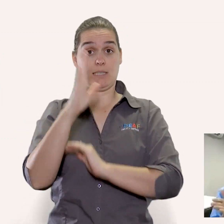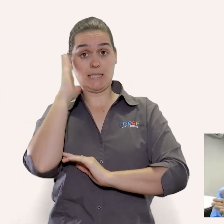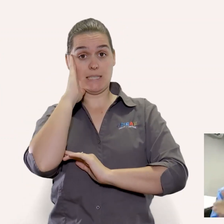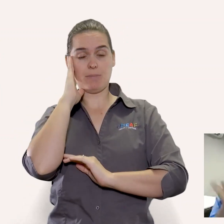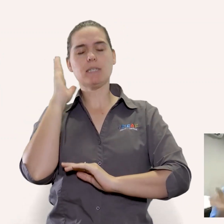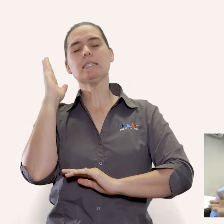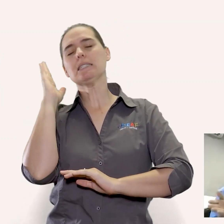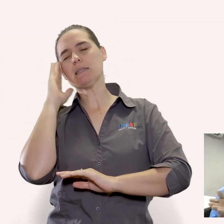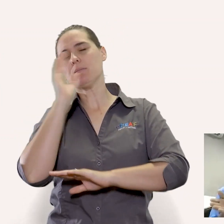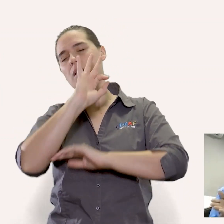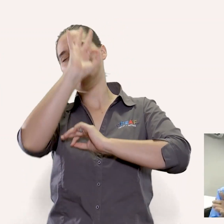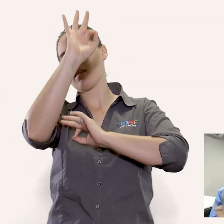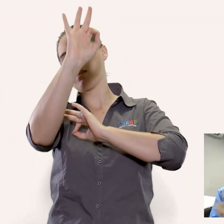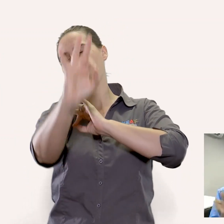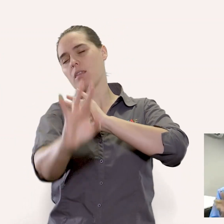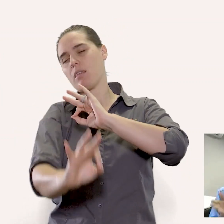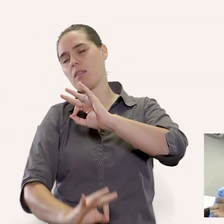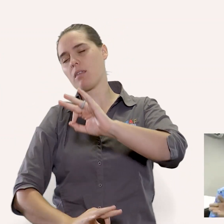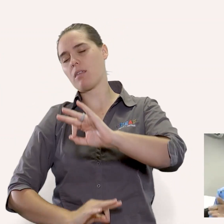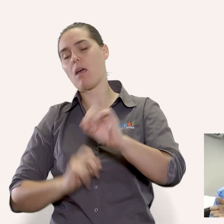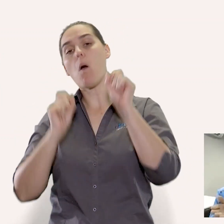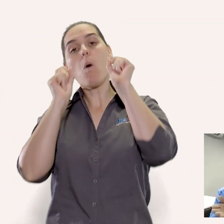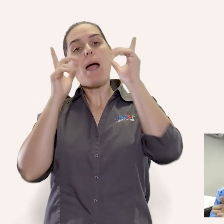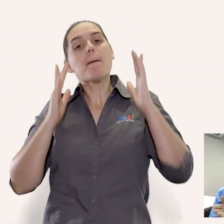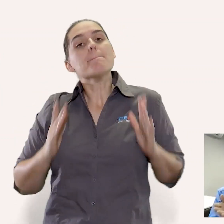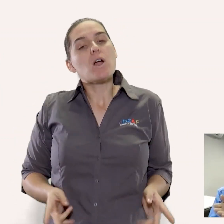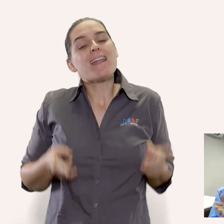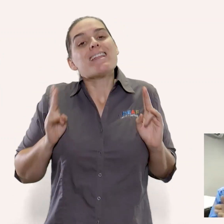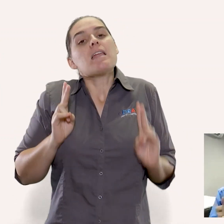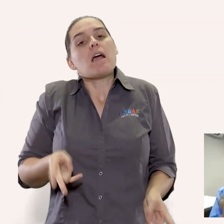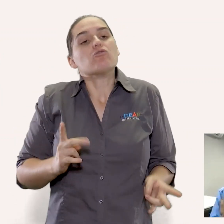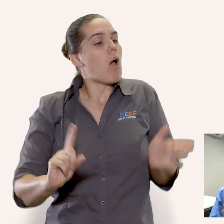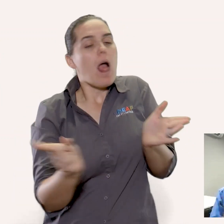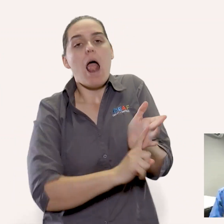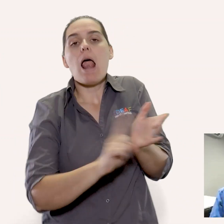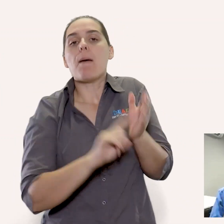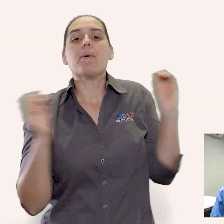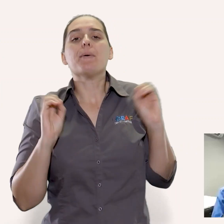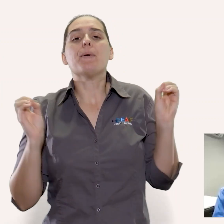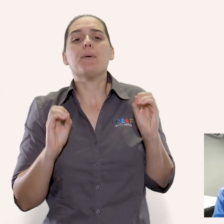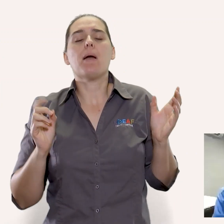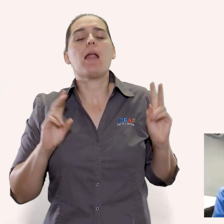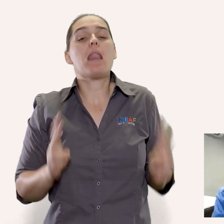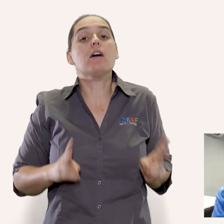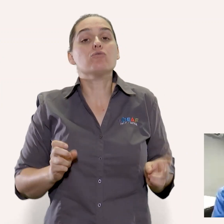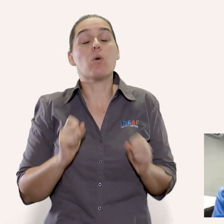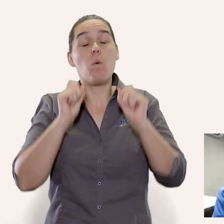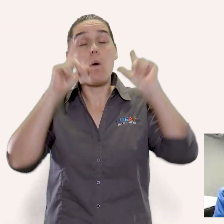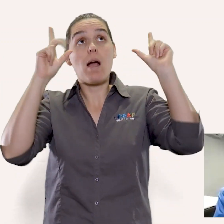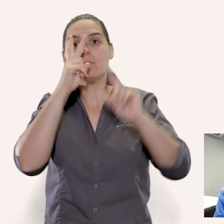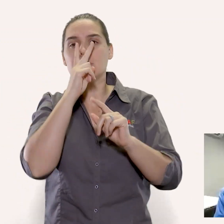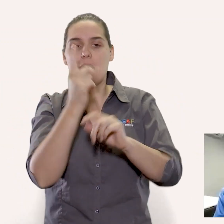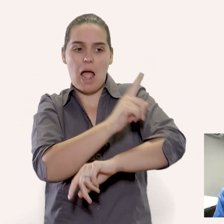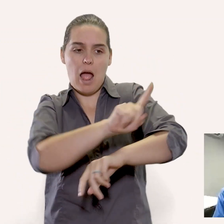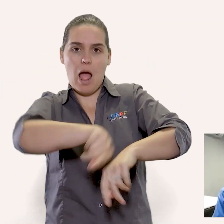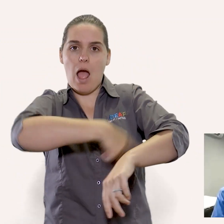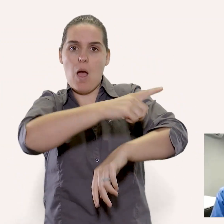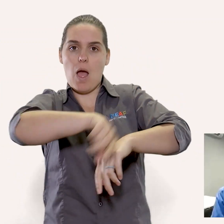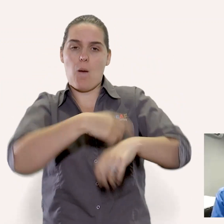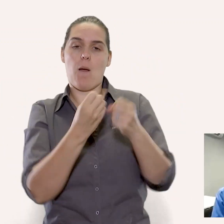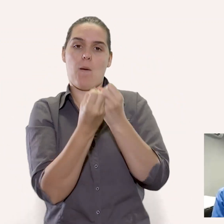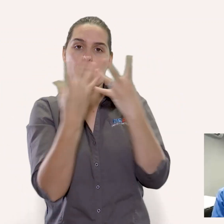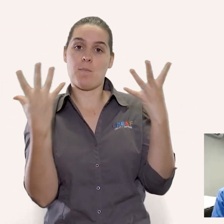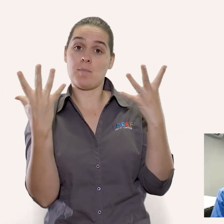in bed at the same time every night and you sleep till you wake up naturally so most people should actually do this to determine how much sleep they need